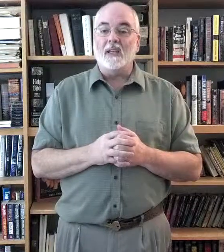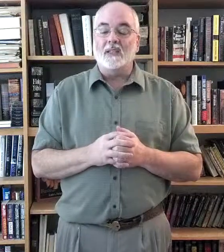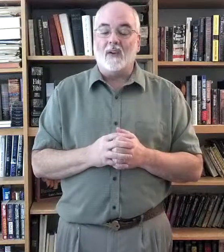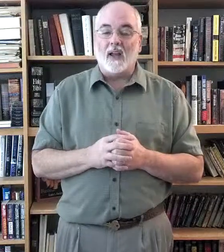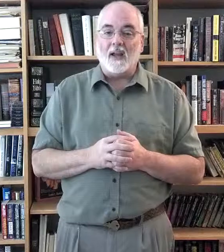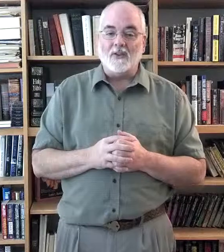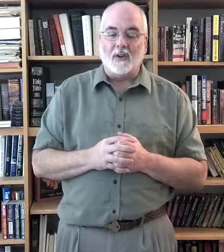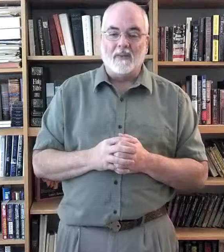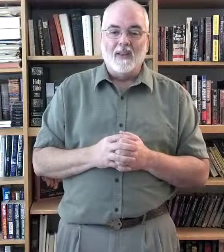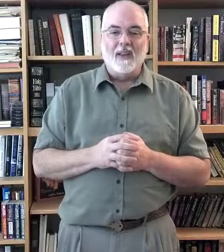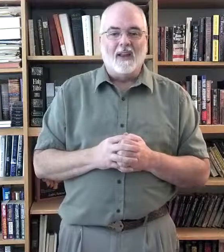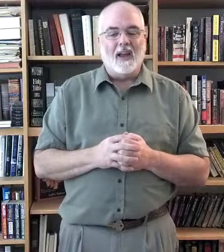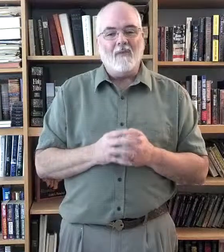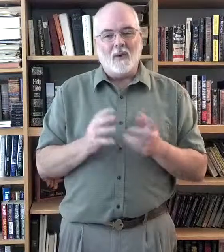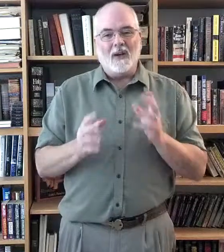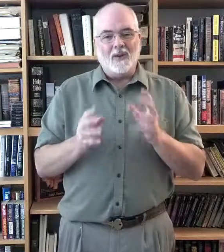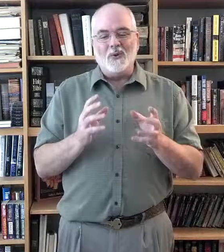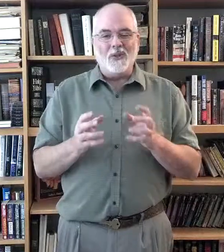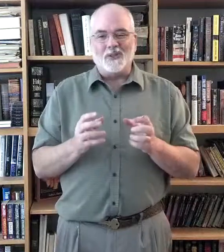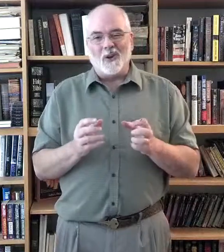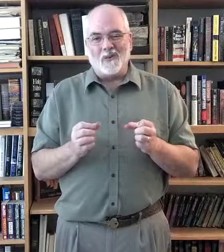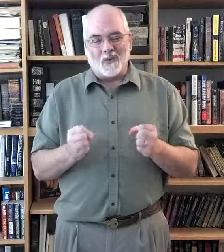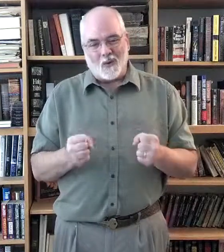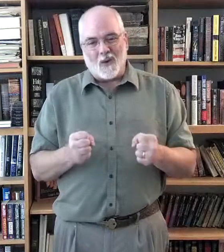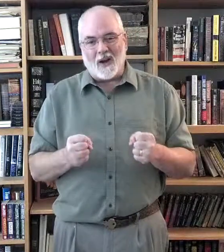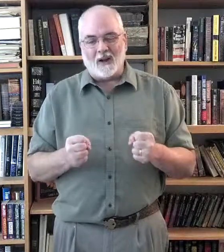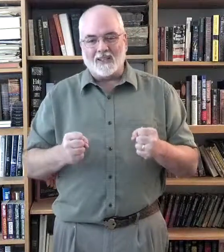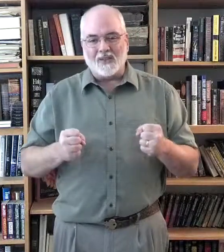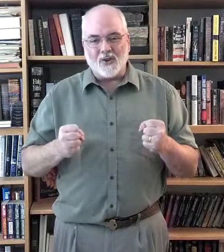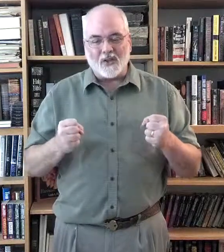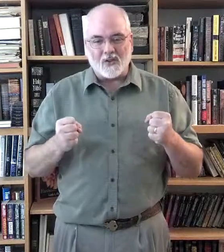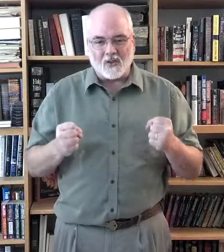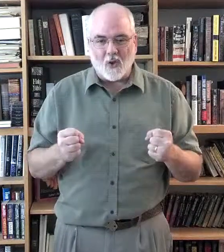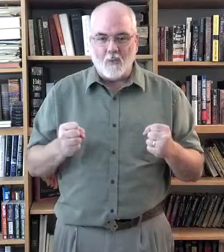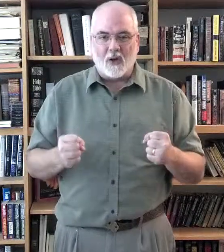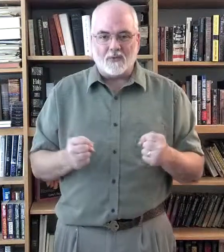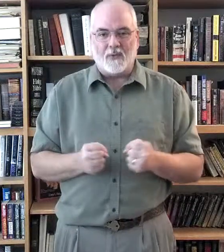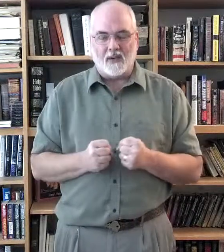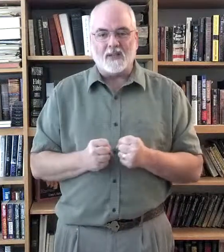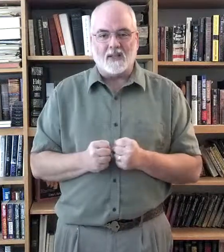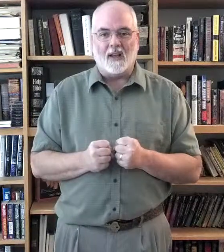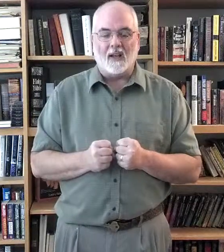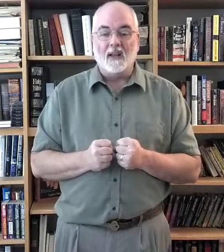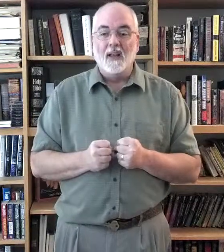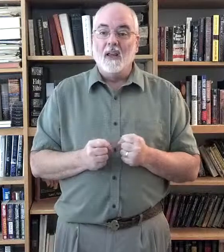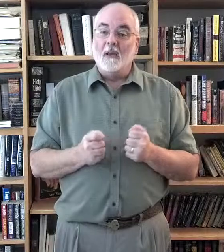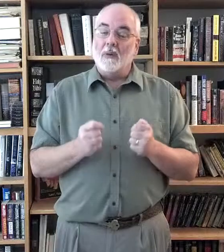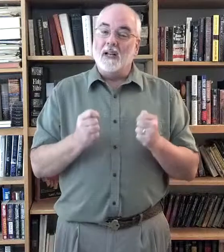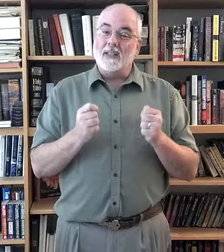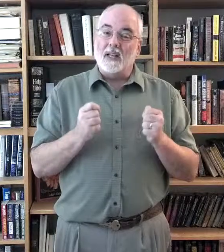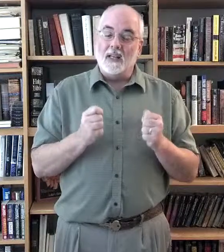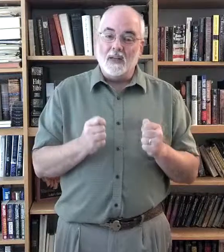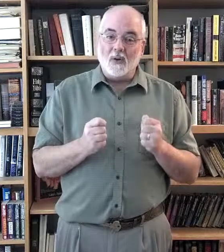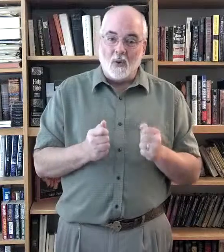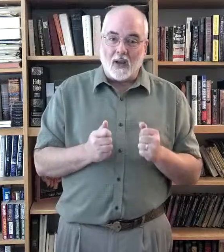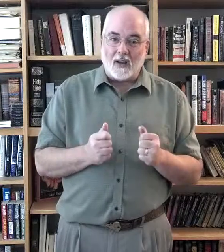of Elijah. I've wanted to do this song for a while, because it's just so much fun to sign. But, it's a little quick.